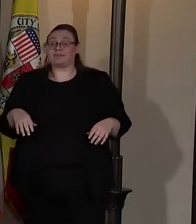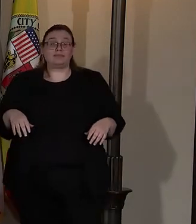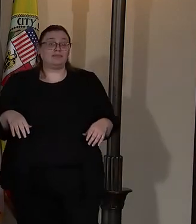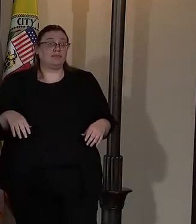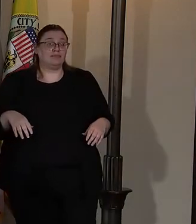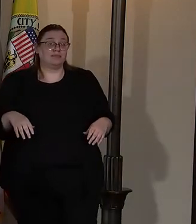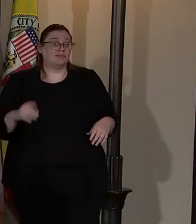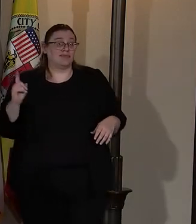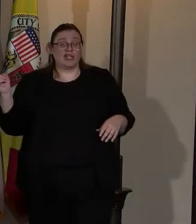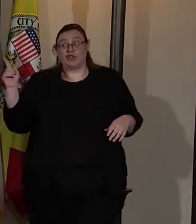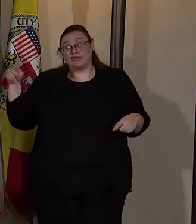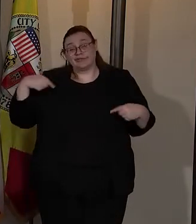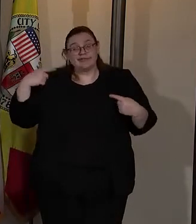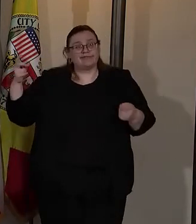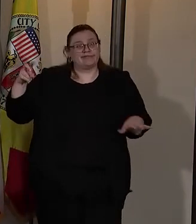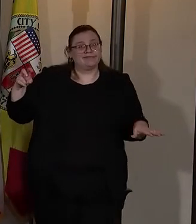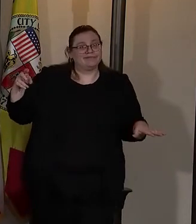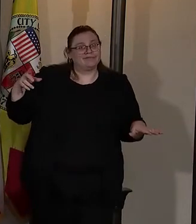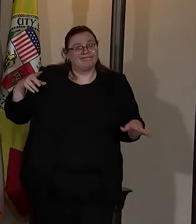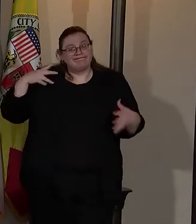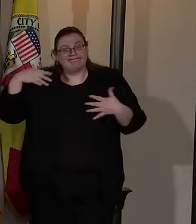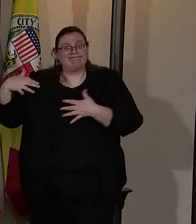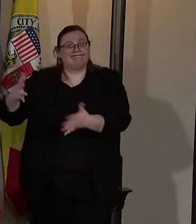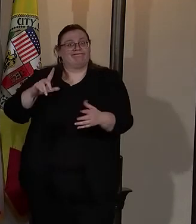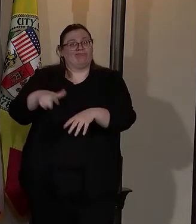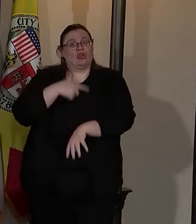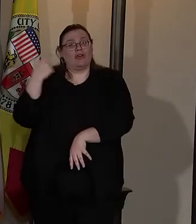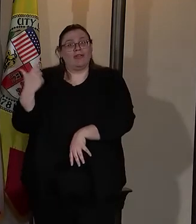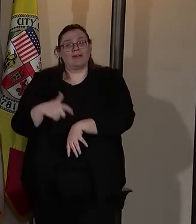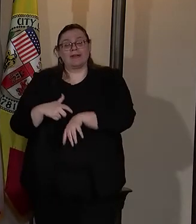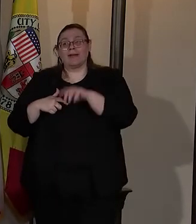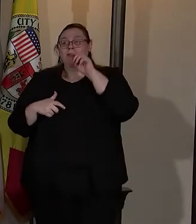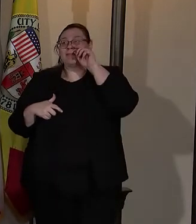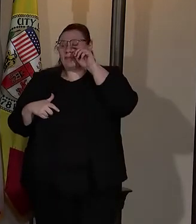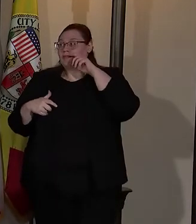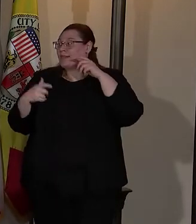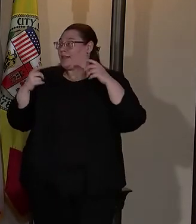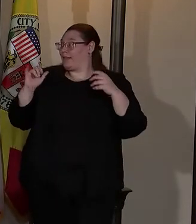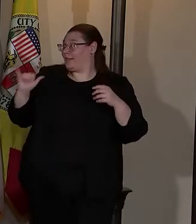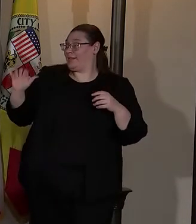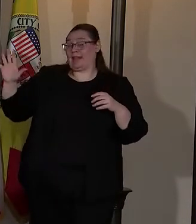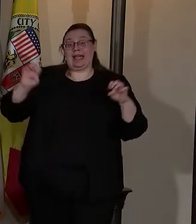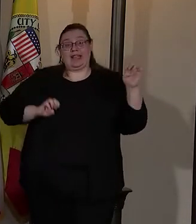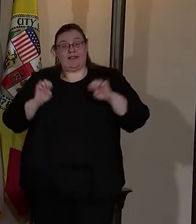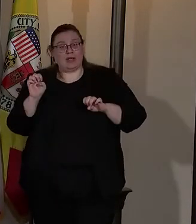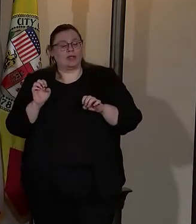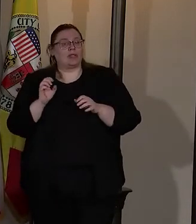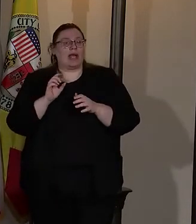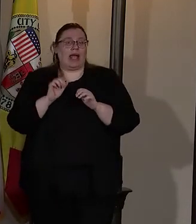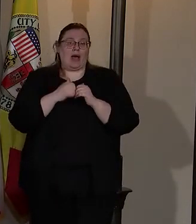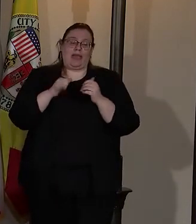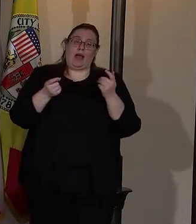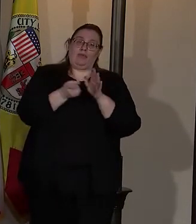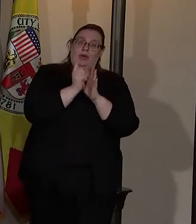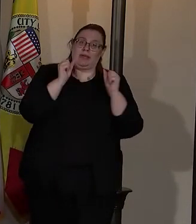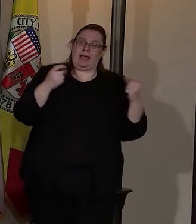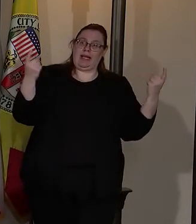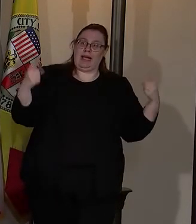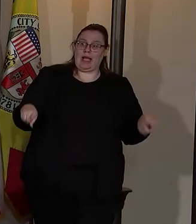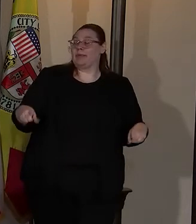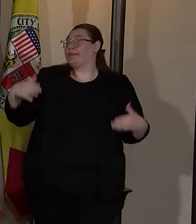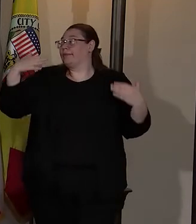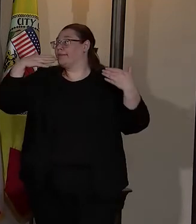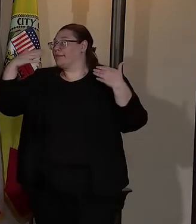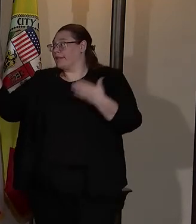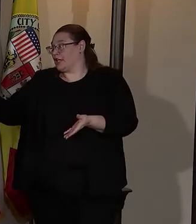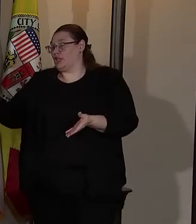you know, you've been on this journey a long time. And this evaluation is what makes this moment possible. And I want to thank